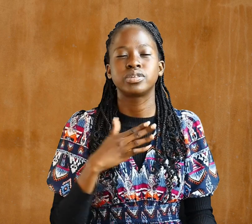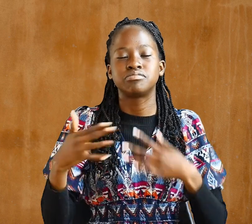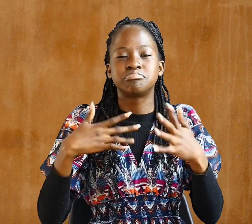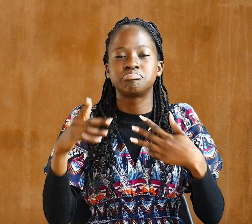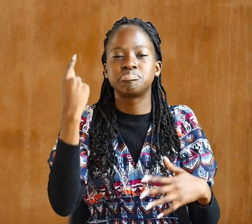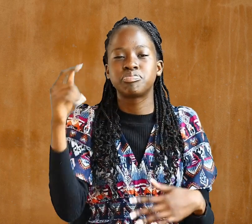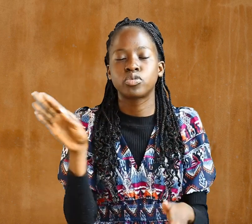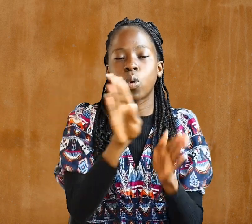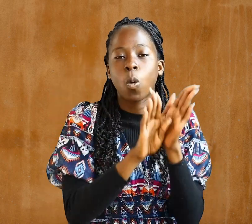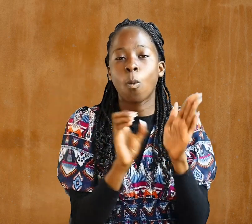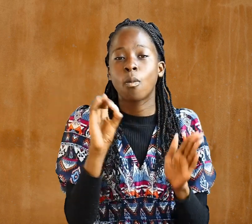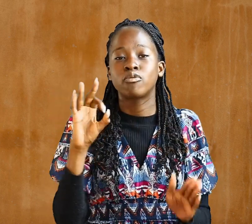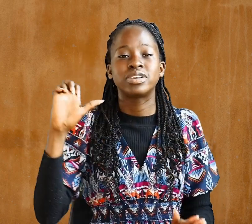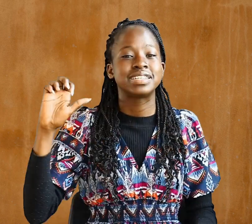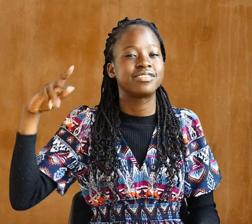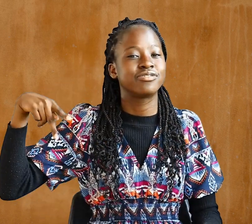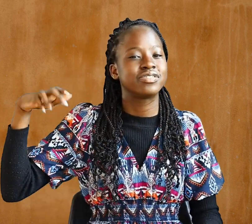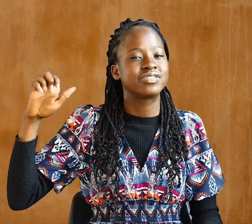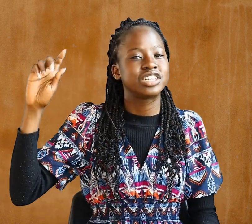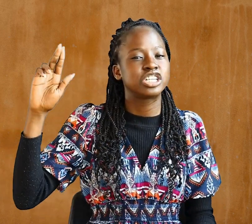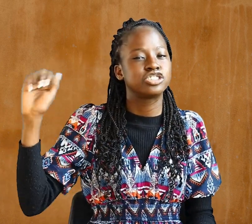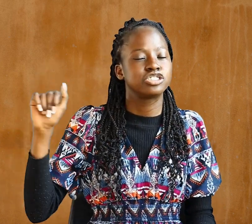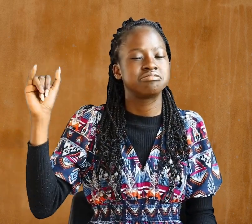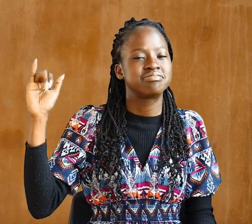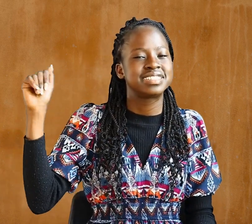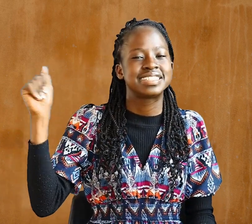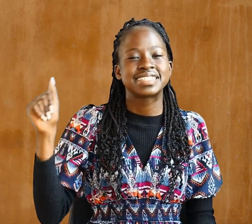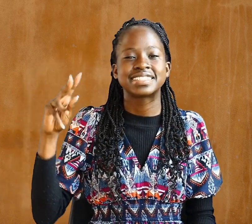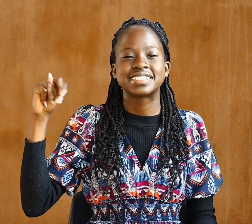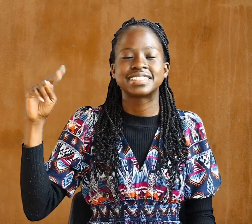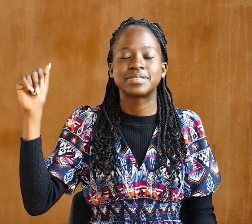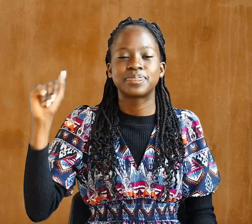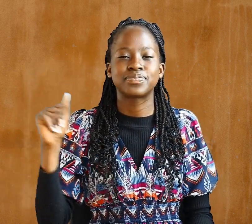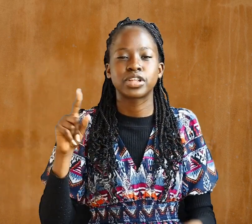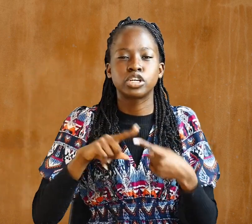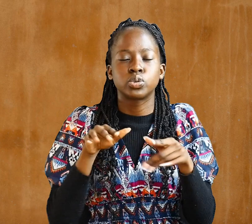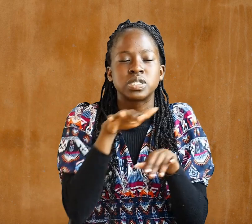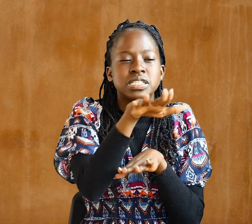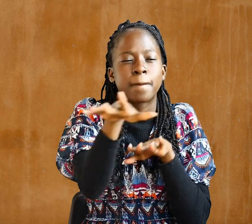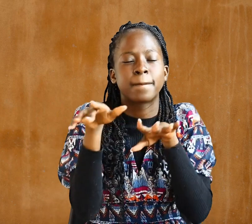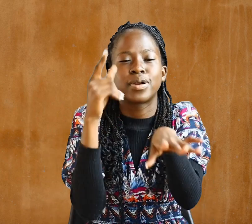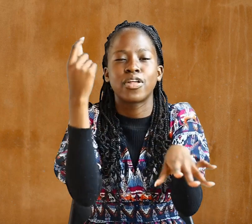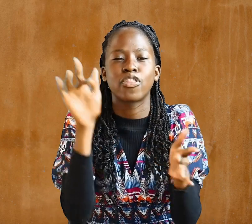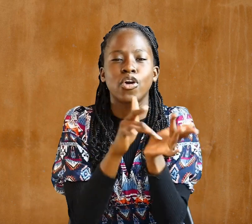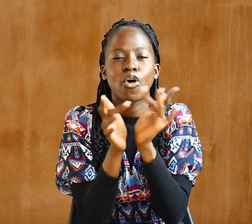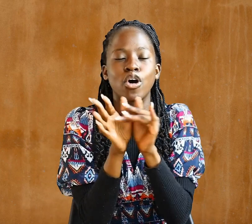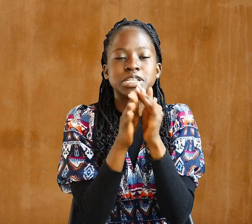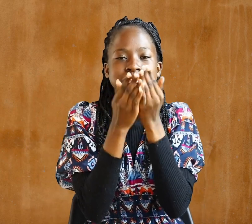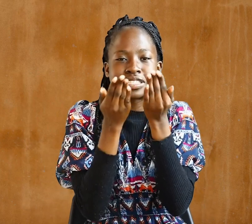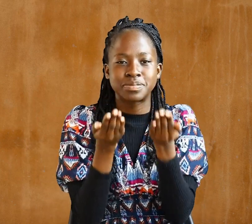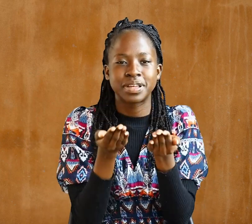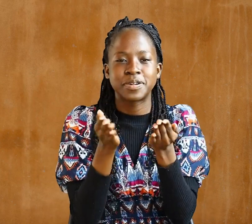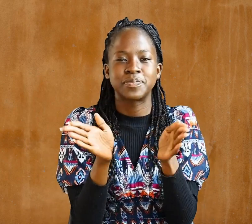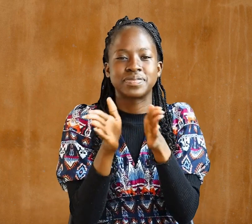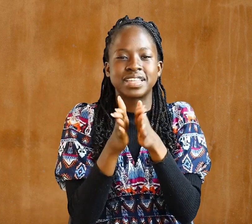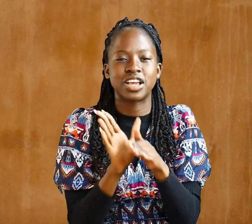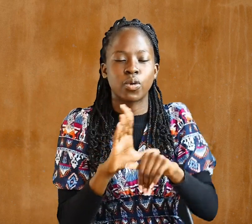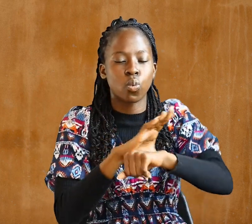the book of Ephesians in order to spread the gospel and reach those